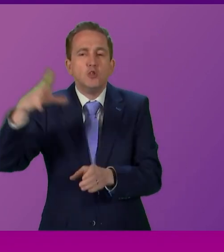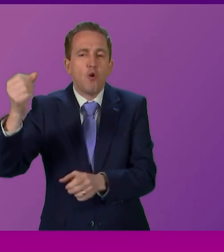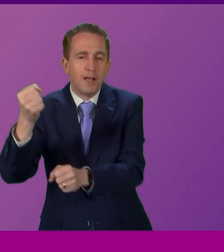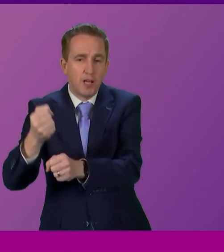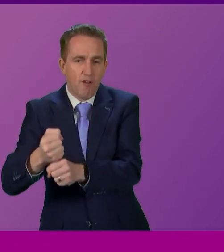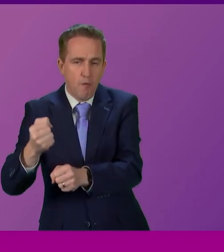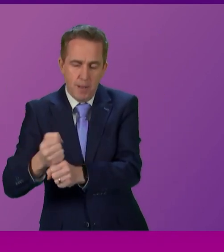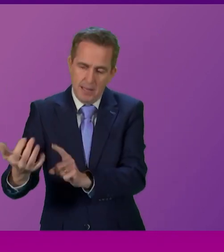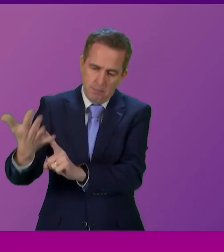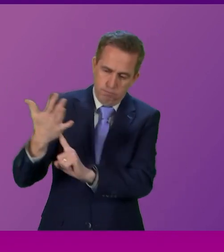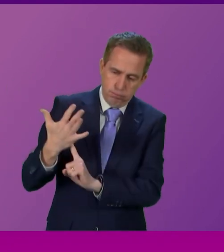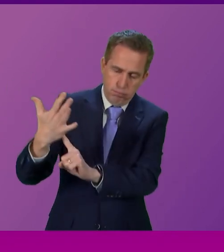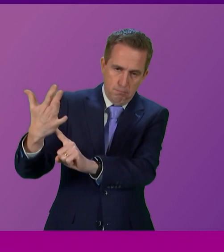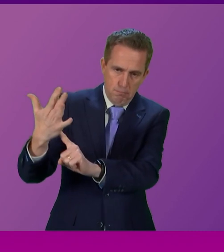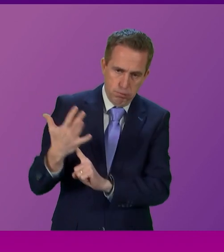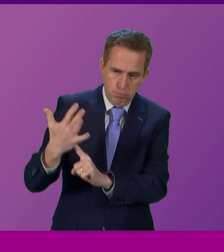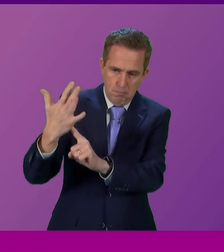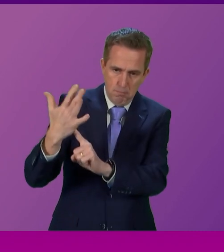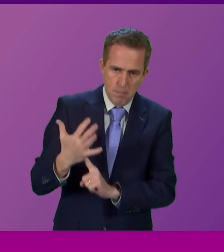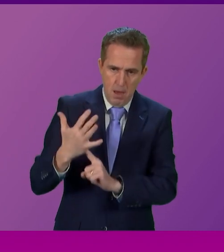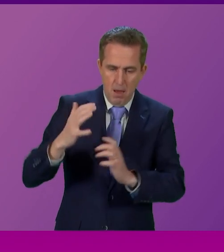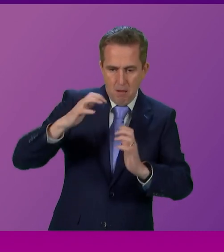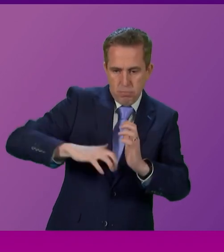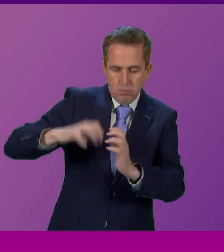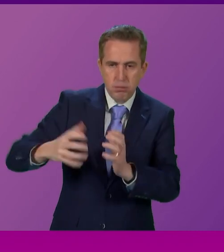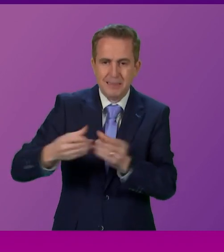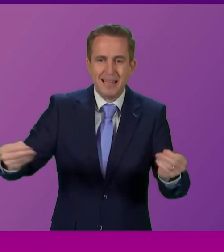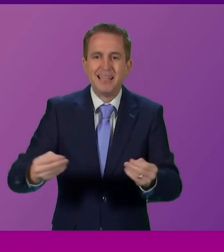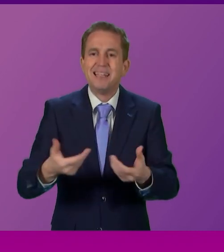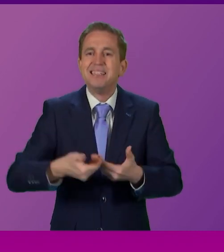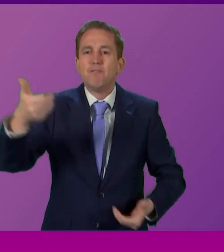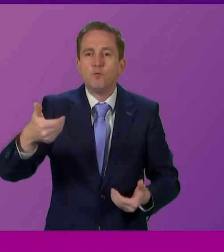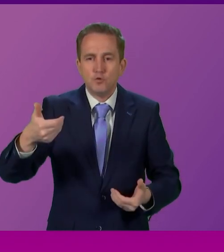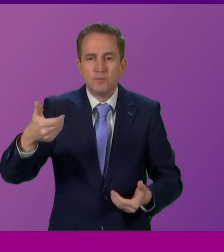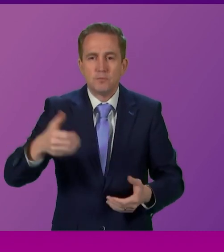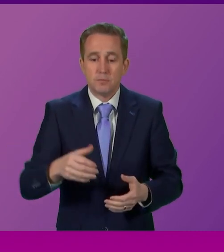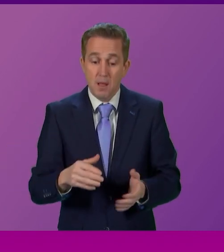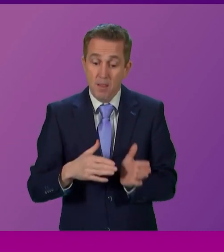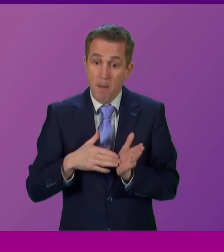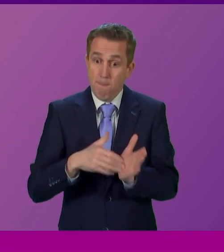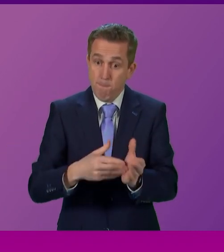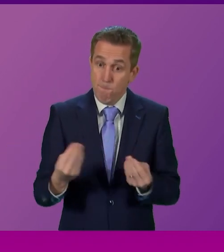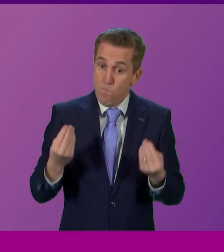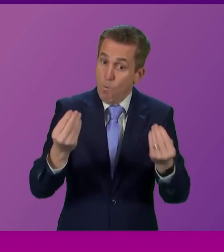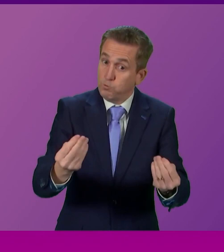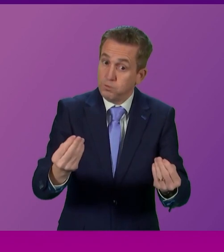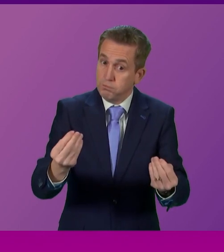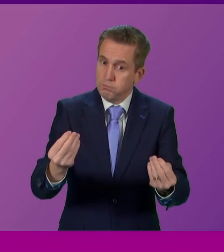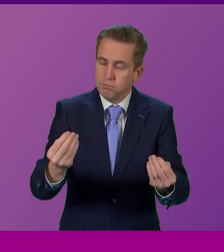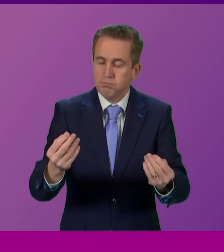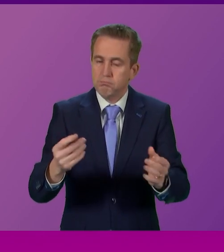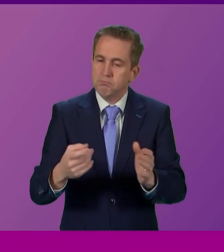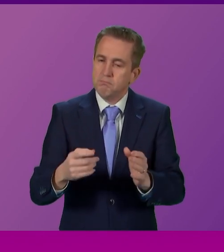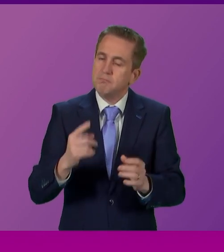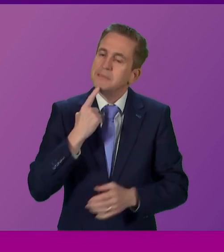undermining and systematically dismantling devolution. The motion before us today says that people in